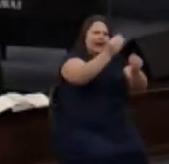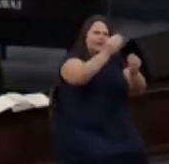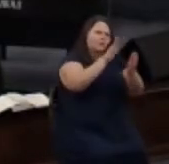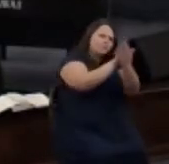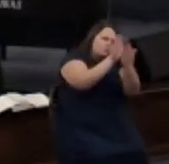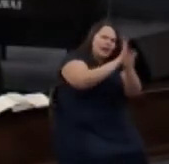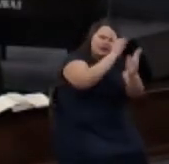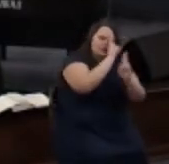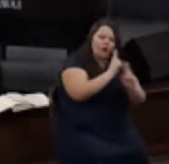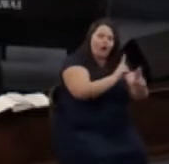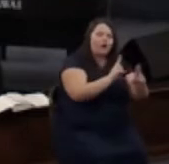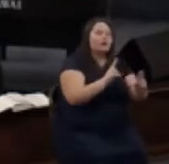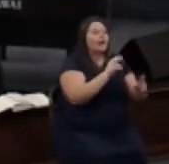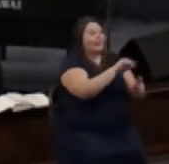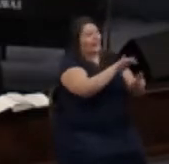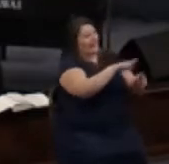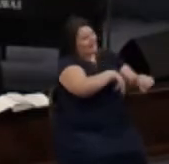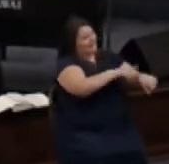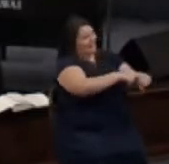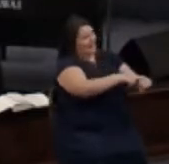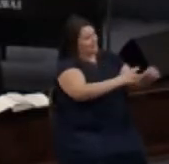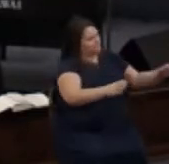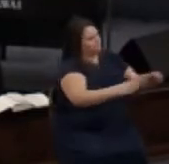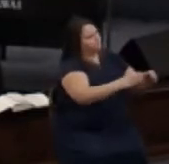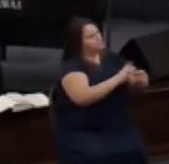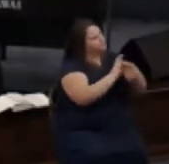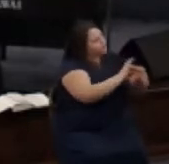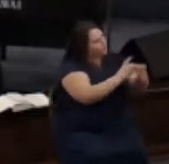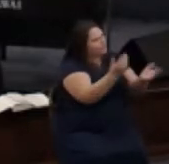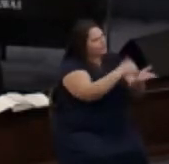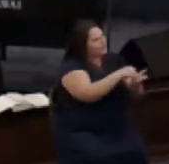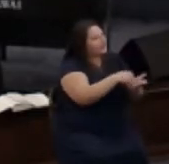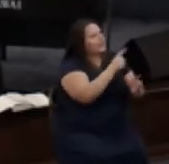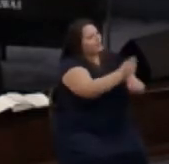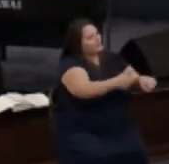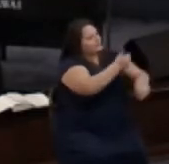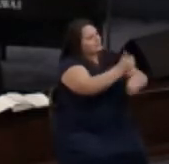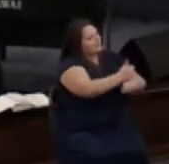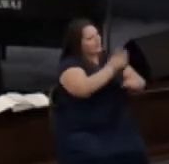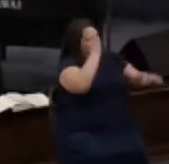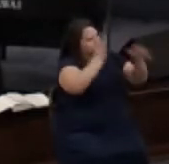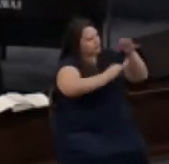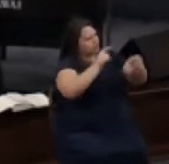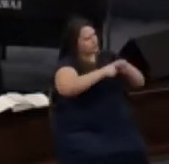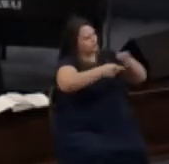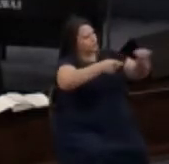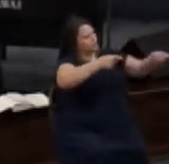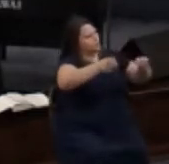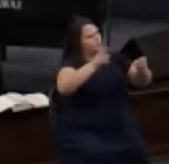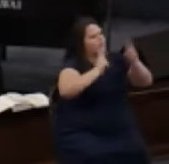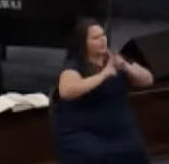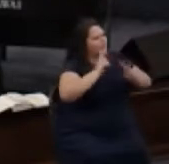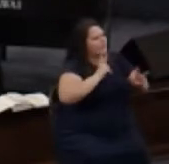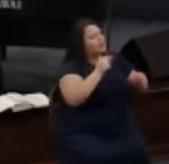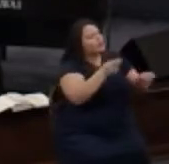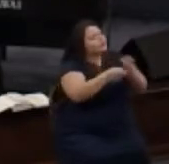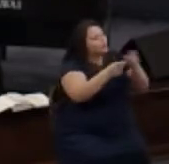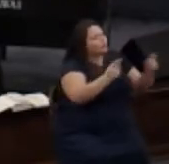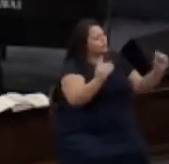that nation of Judah Jehoshaphat set up judges to help govern over the people and to rule justly